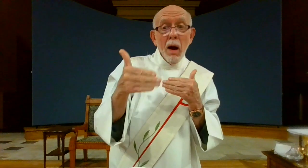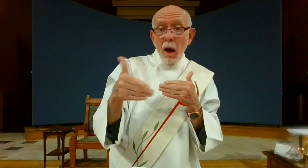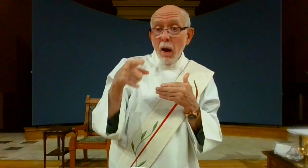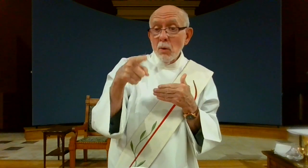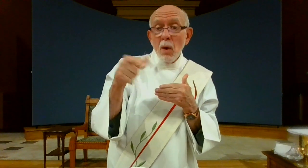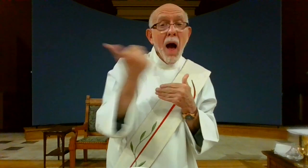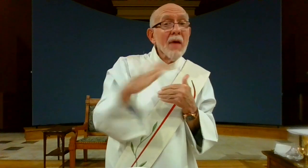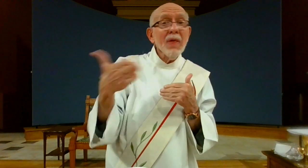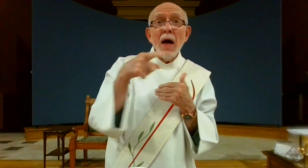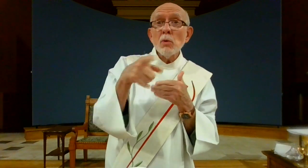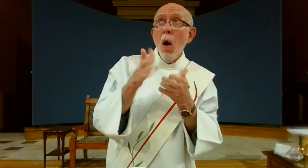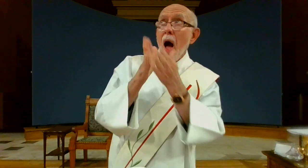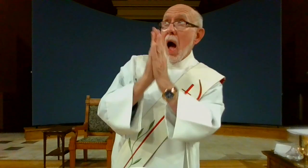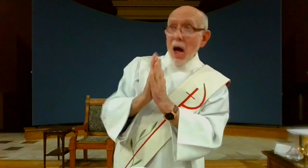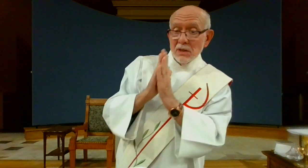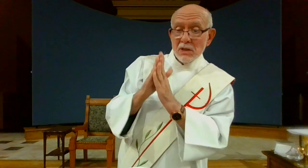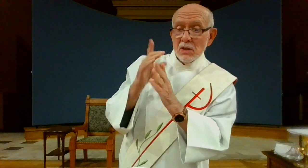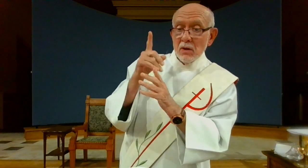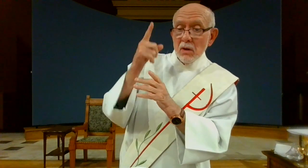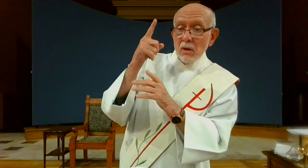so that whatever you ask the Father